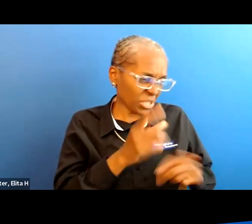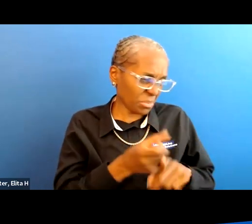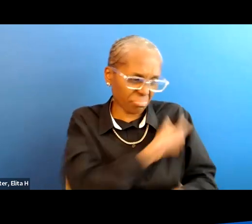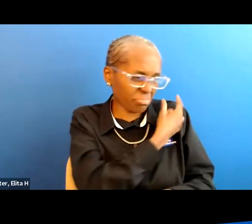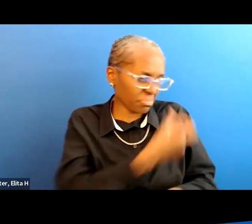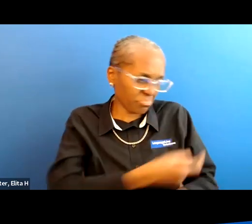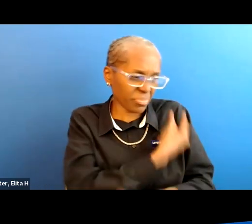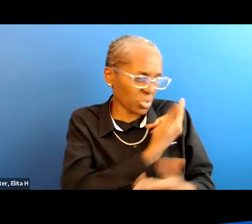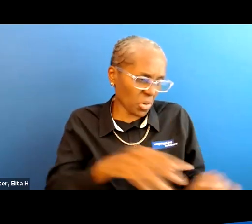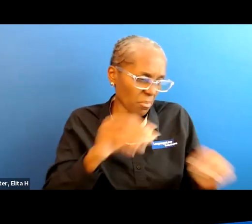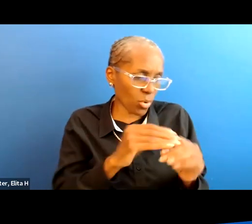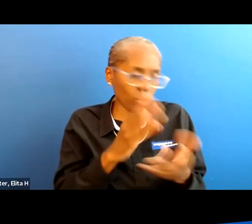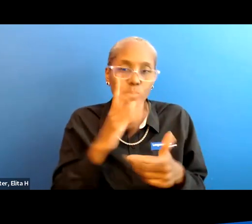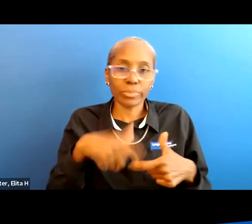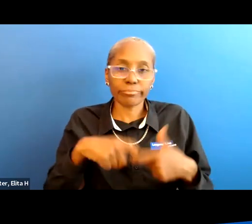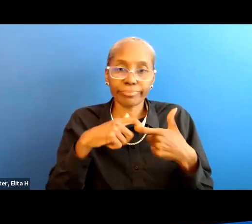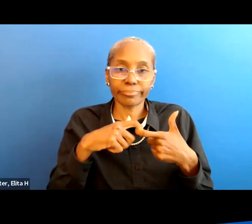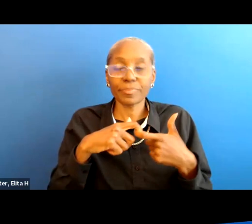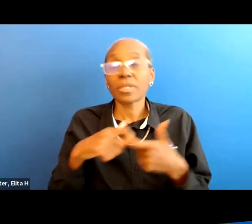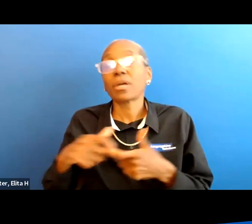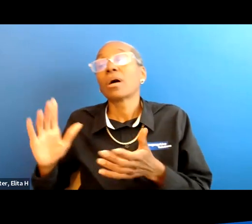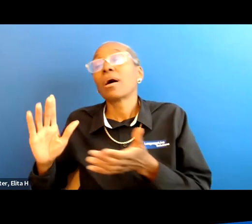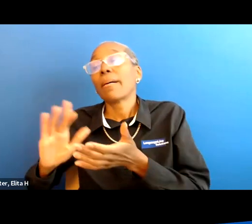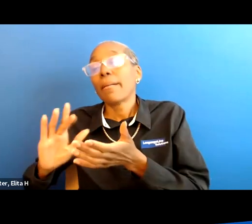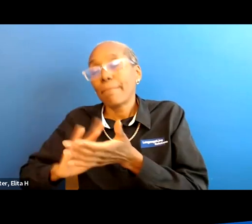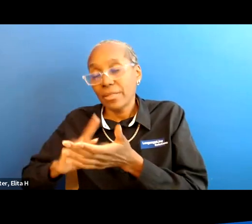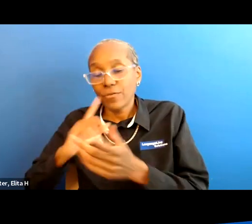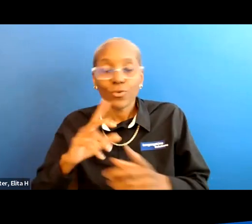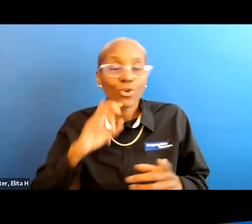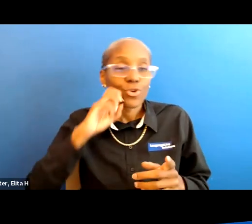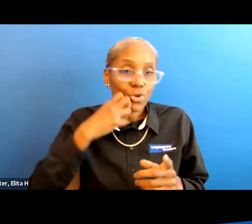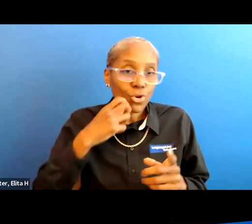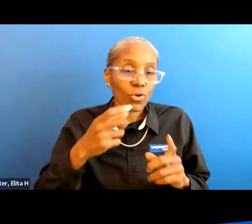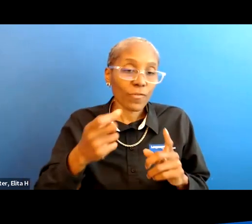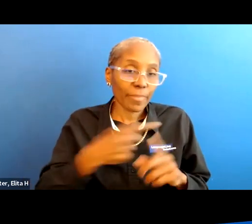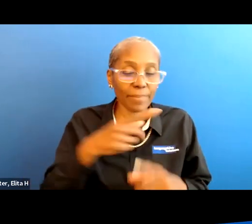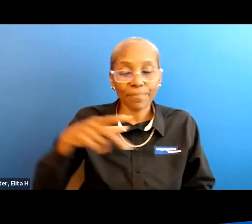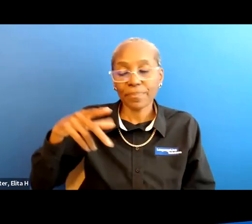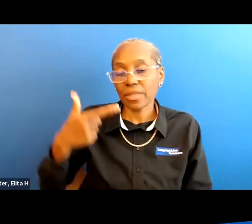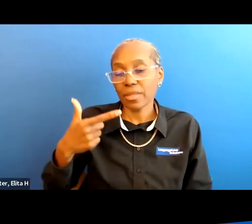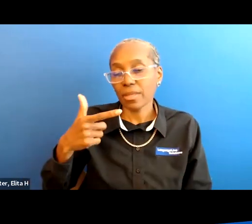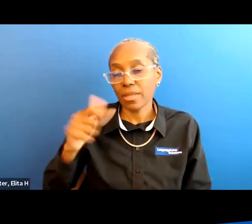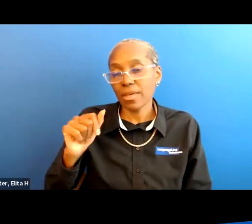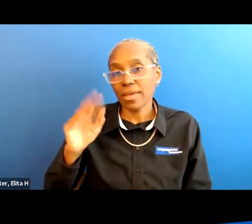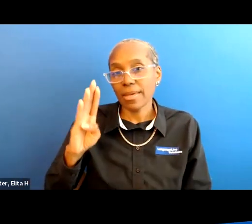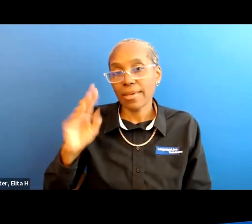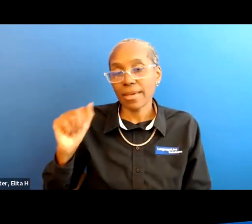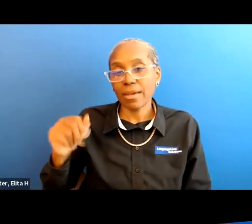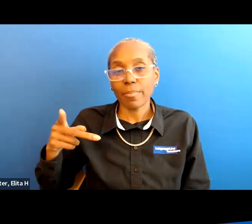so there are medications for neuropathic pain there's uh gabapentin and lyrica are their trade names